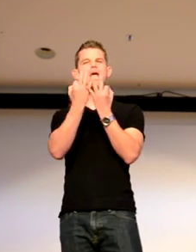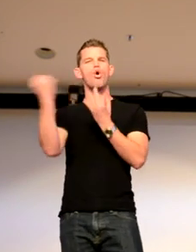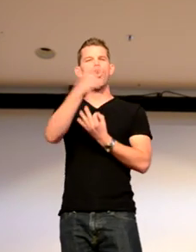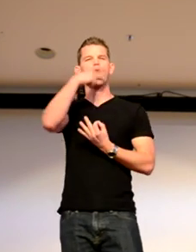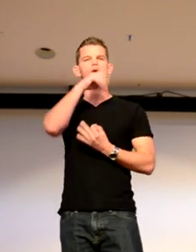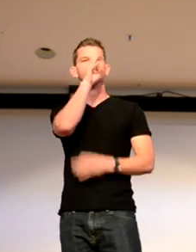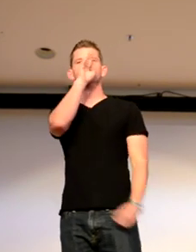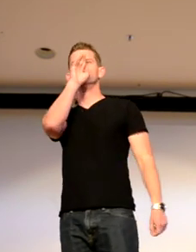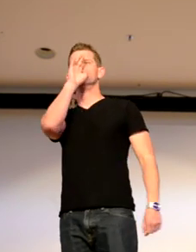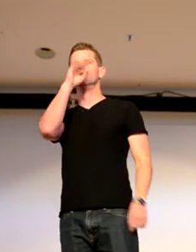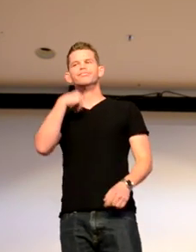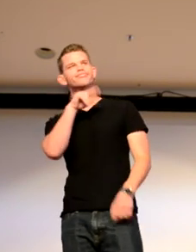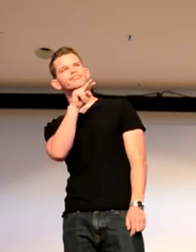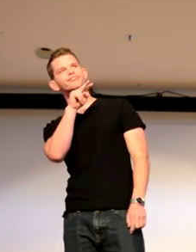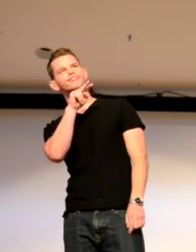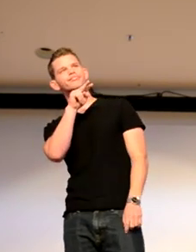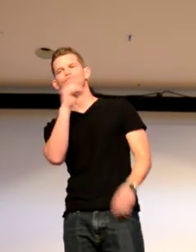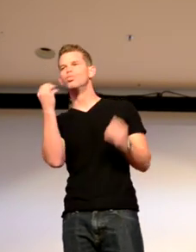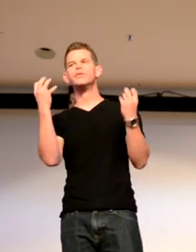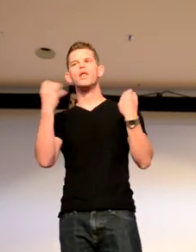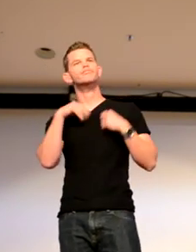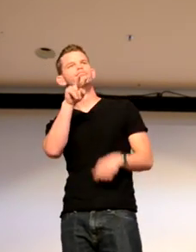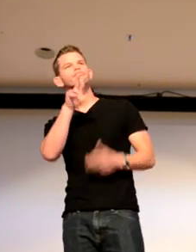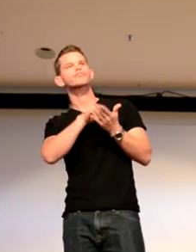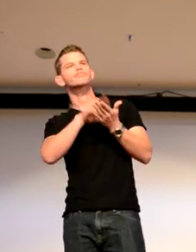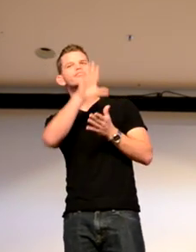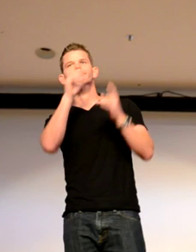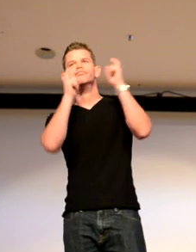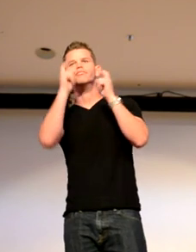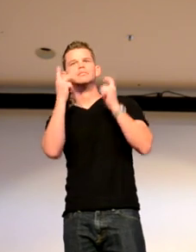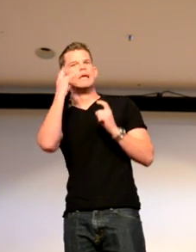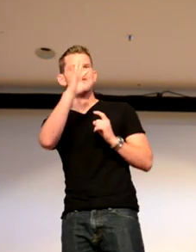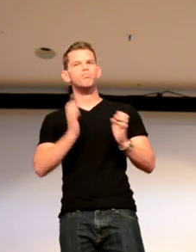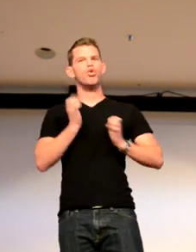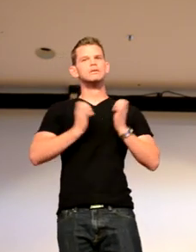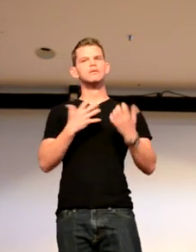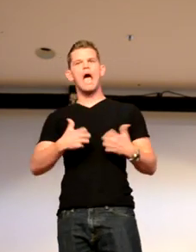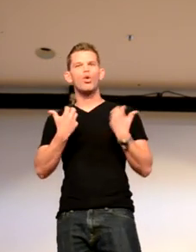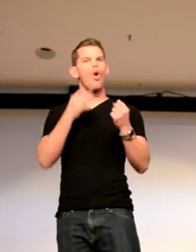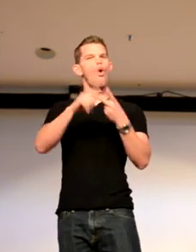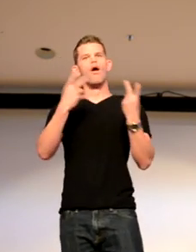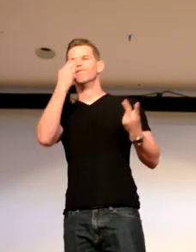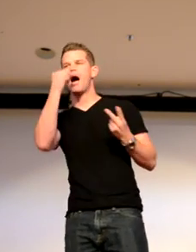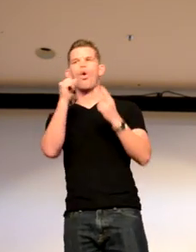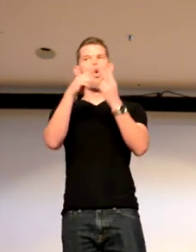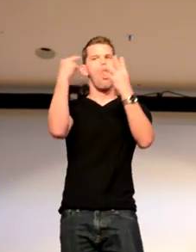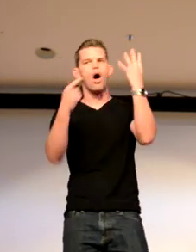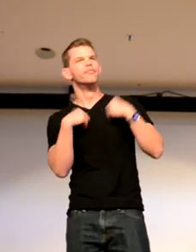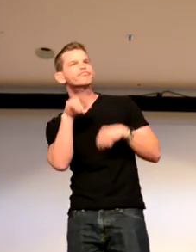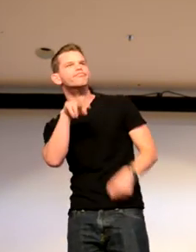actions. You know, because my family was hearing and I would watch them. You know, they wouldn't sign. I would copy their expressions, you know, if they're angry or